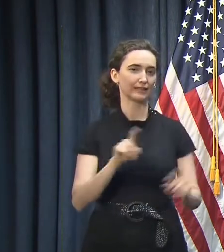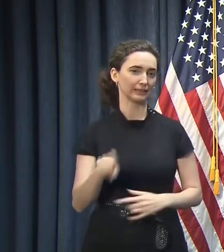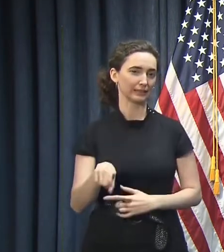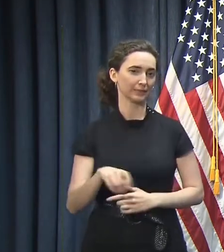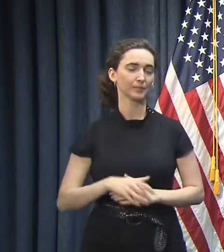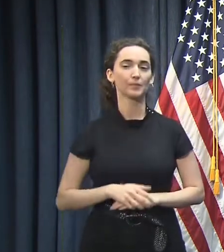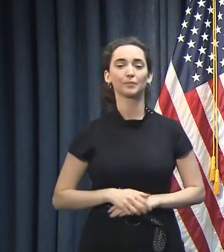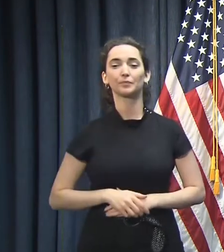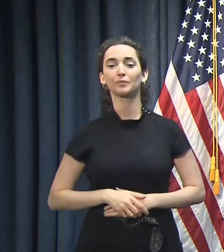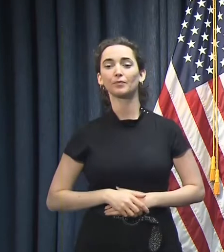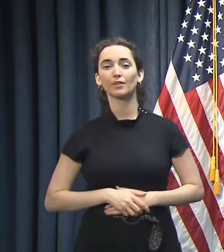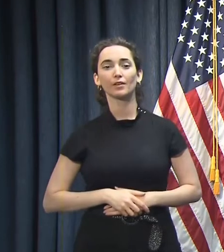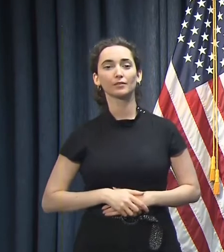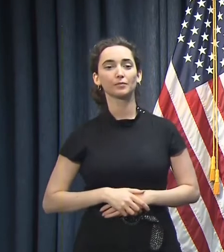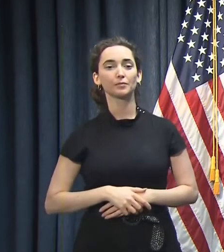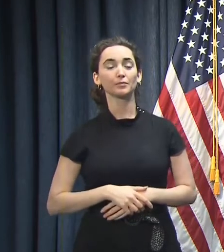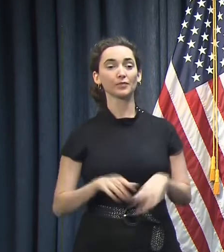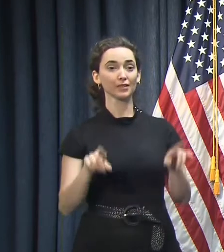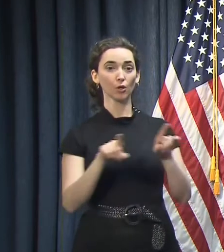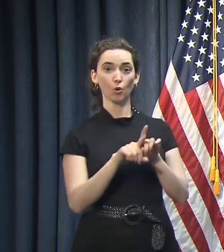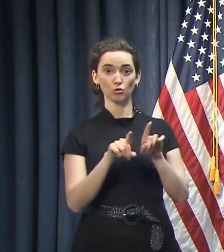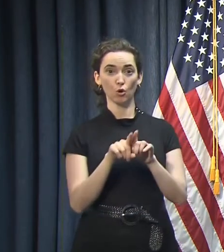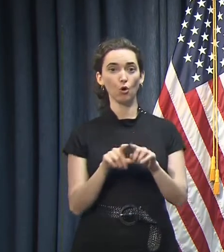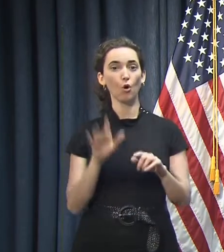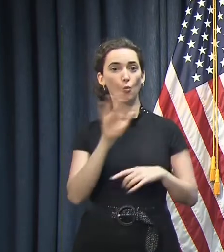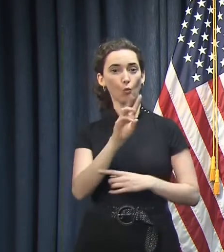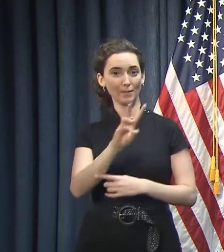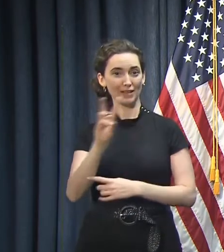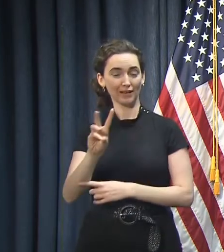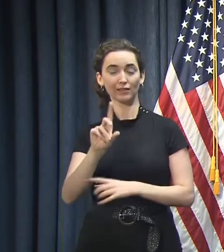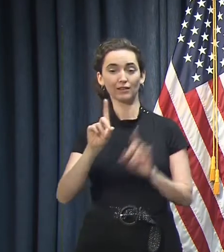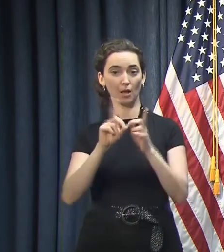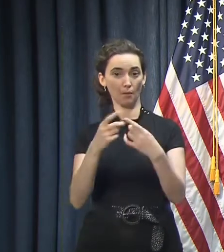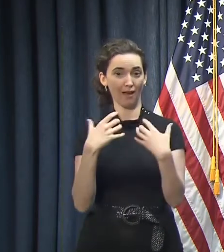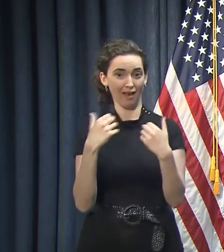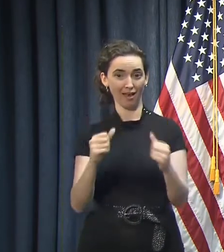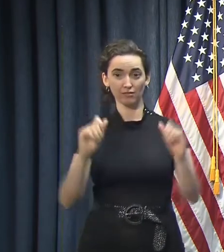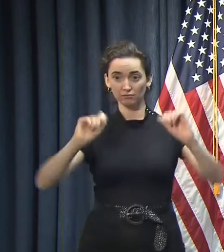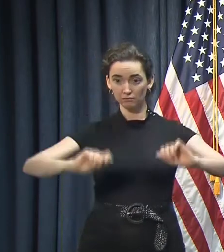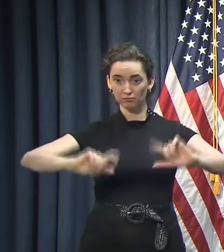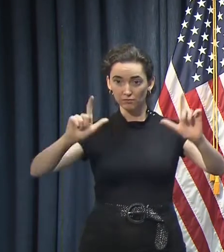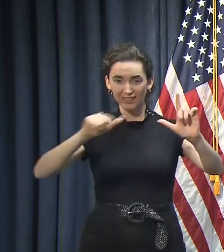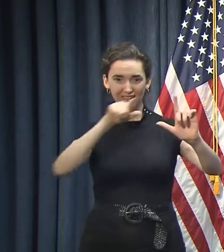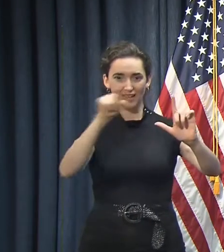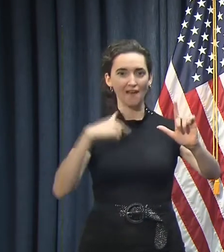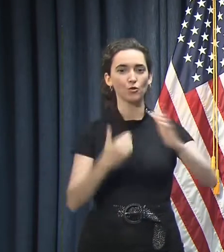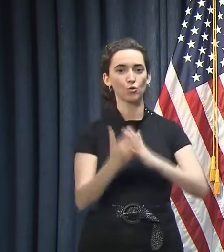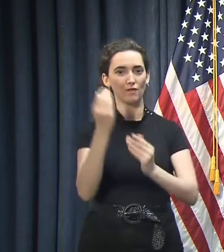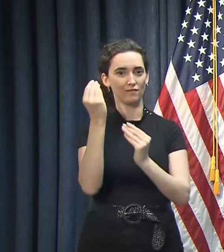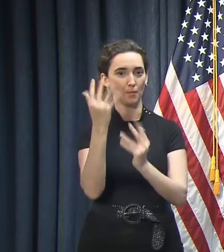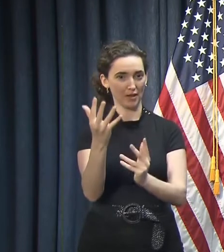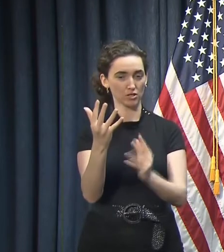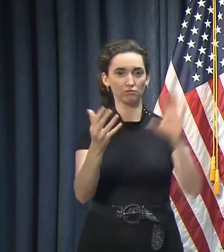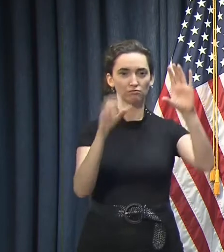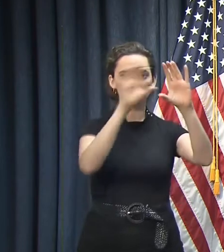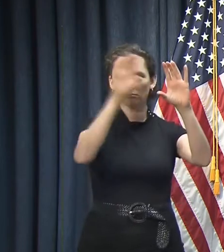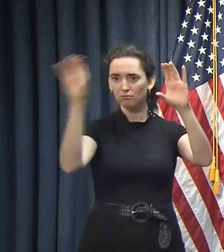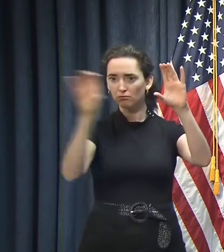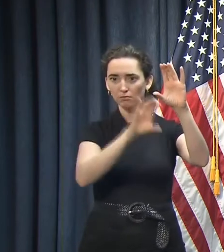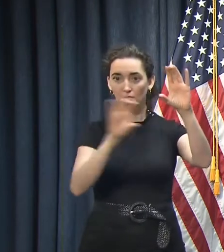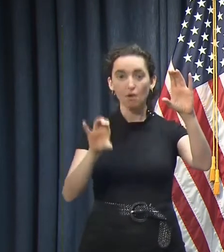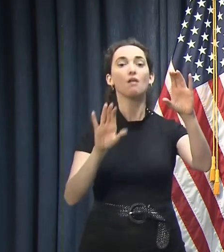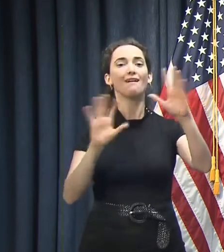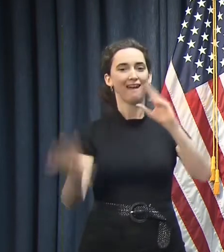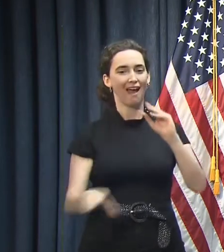have new information on the Department of Health dashboard right now. It breaks down information by gender